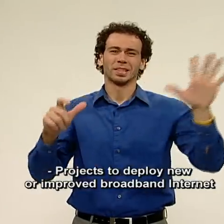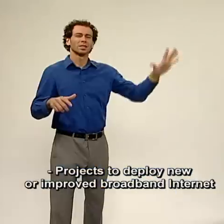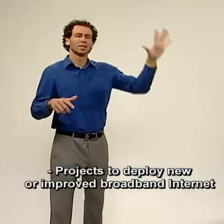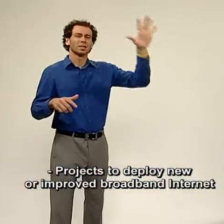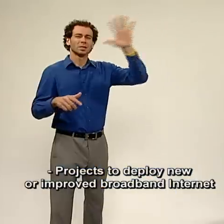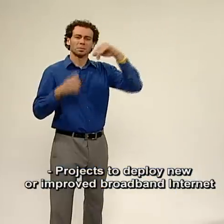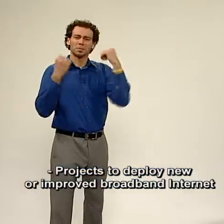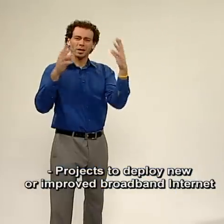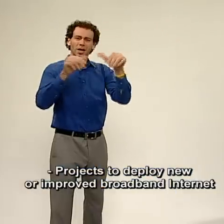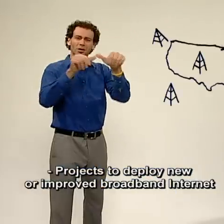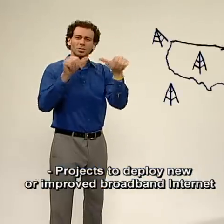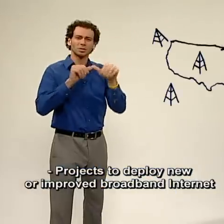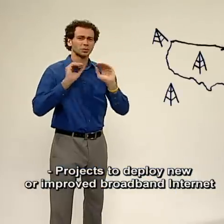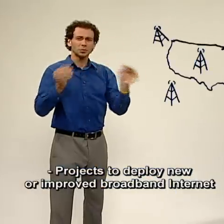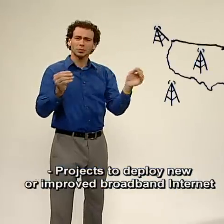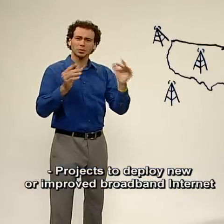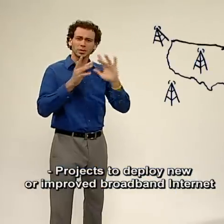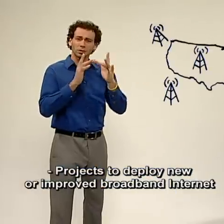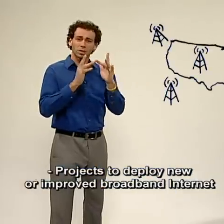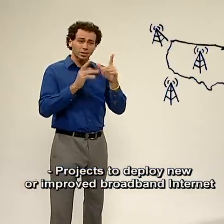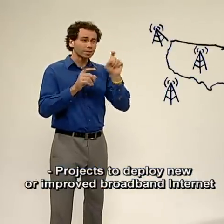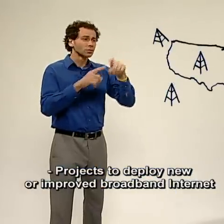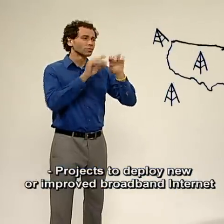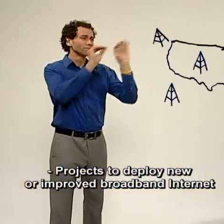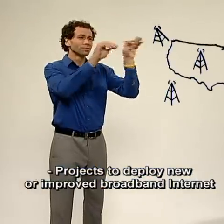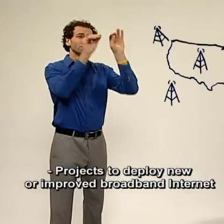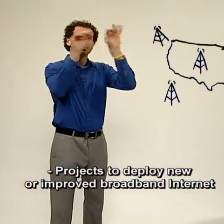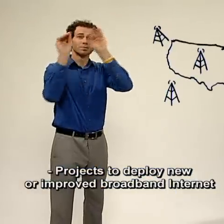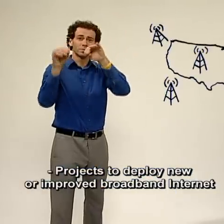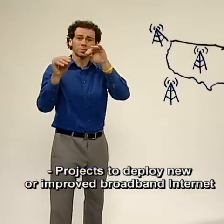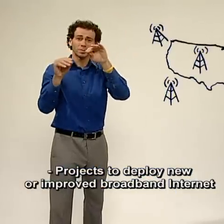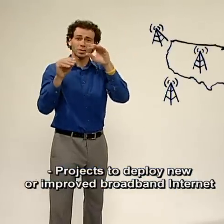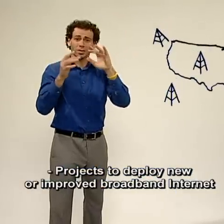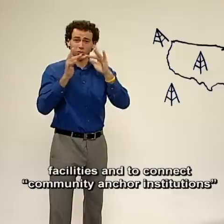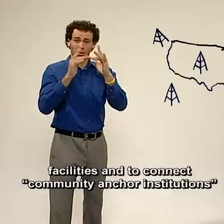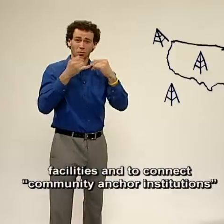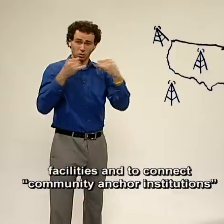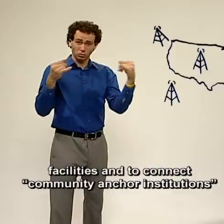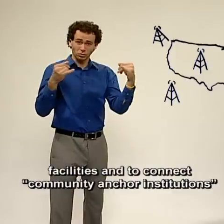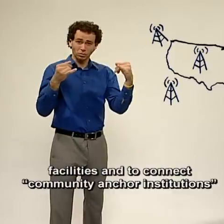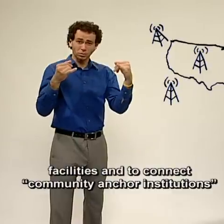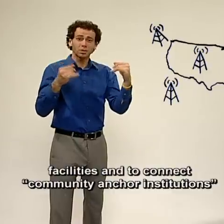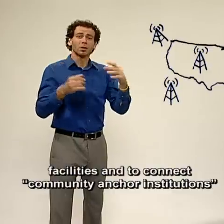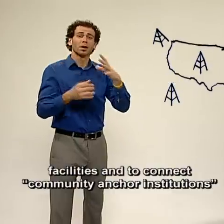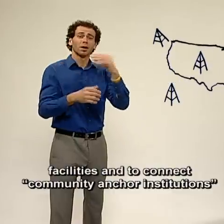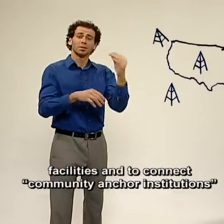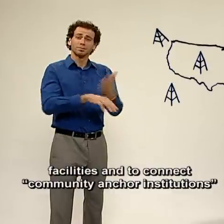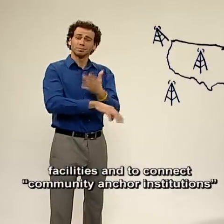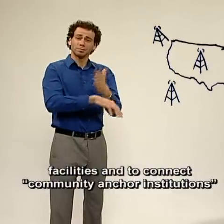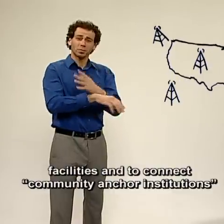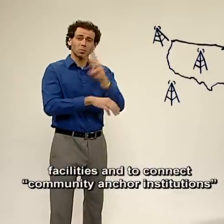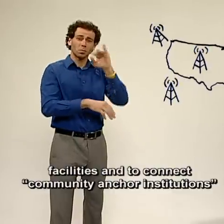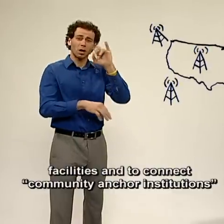deploy new or improved broadband internet facilities, and to connect community anchor